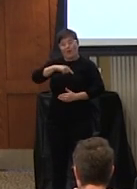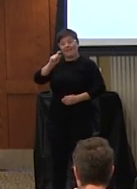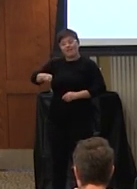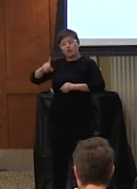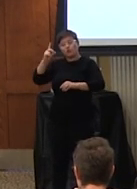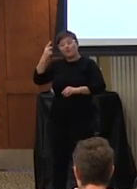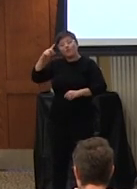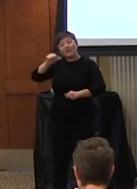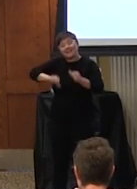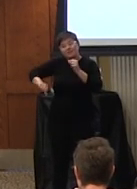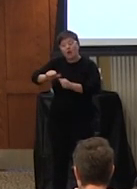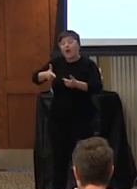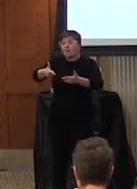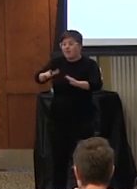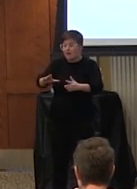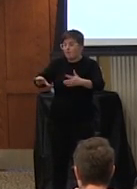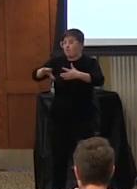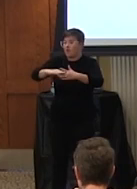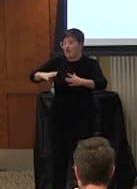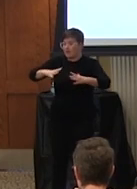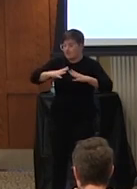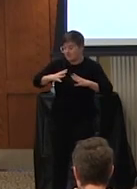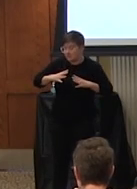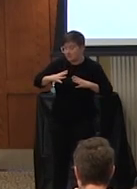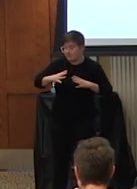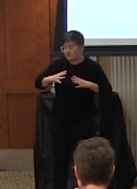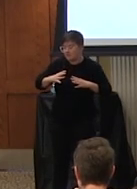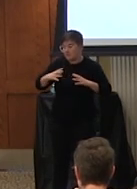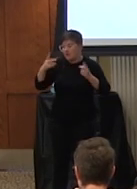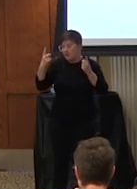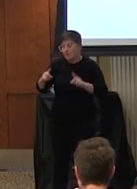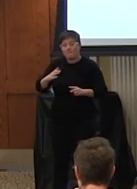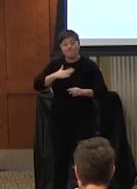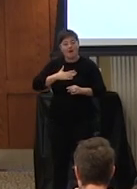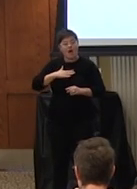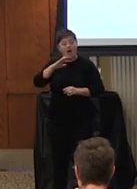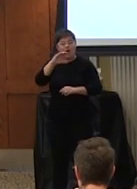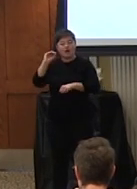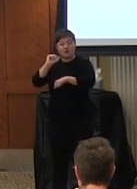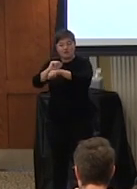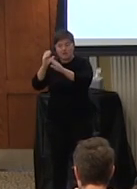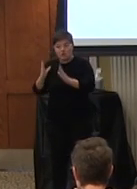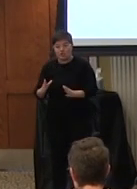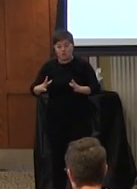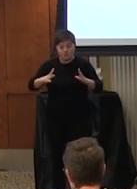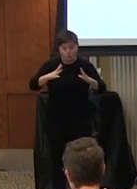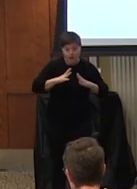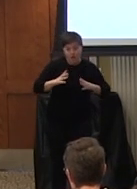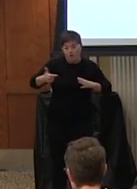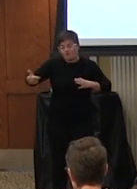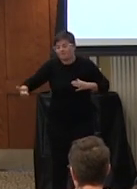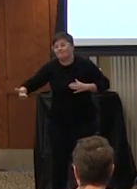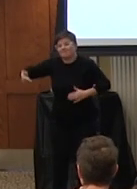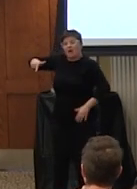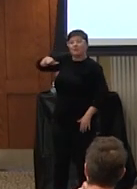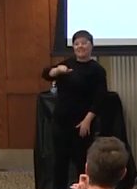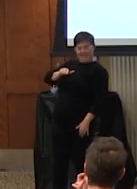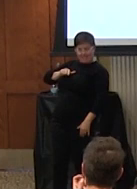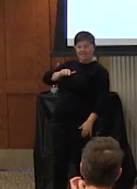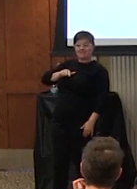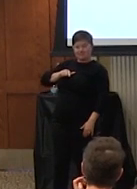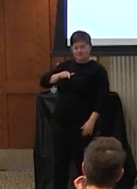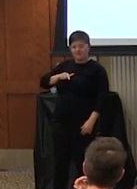each other is allow those breaks allow you know my colleague to take a break while i take up the banner